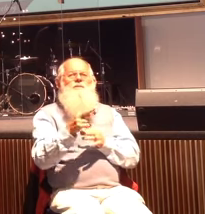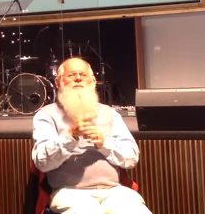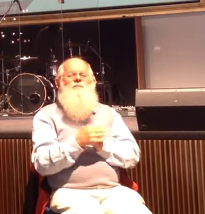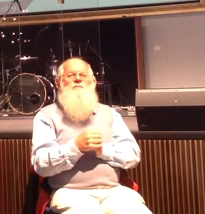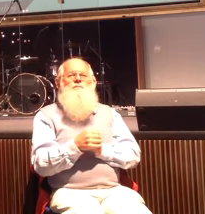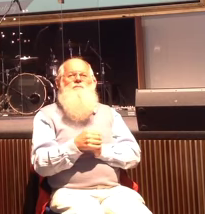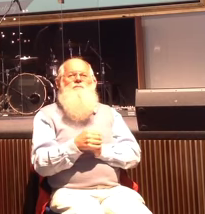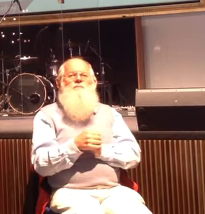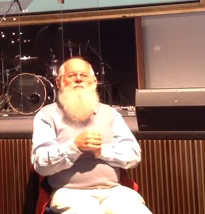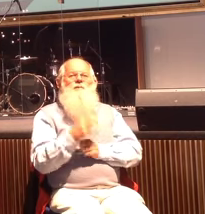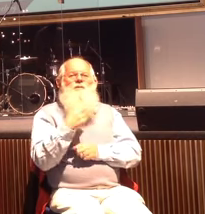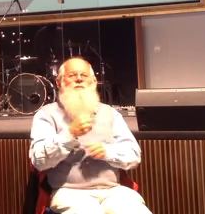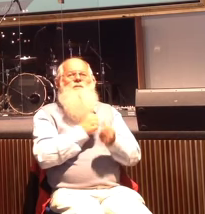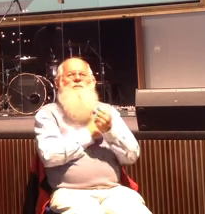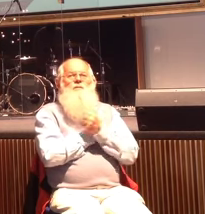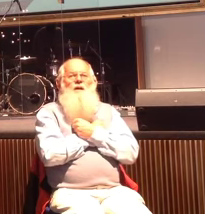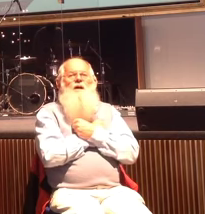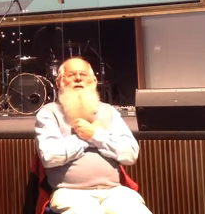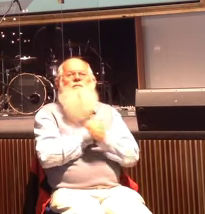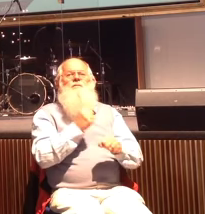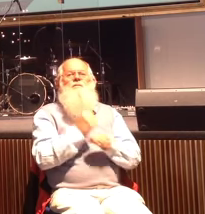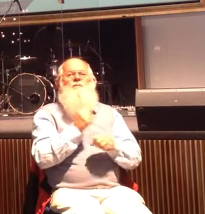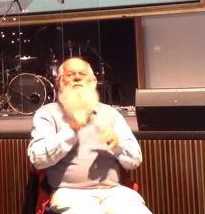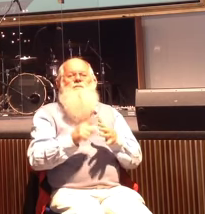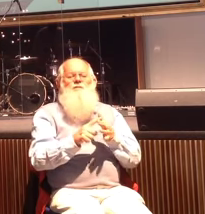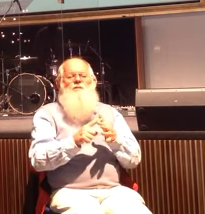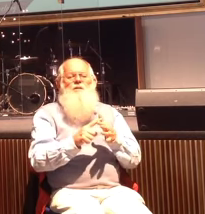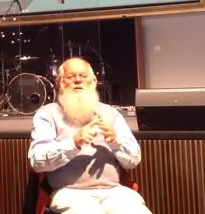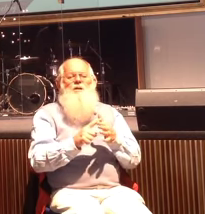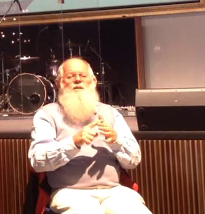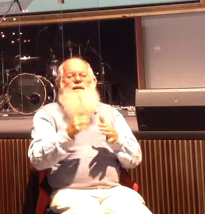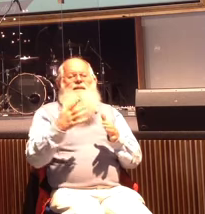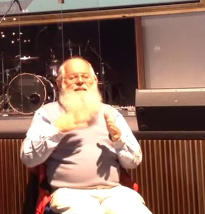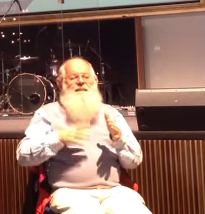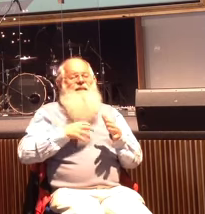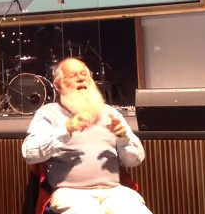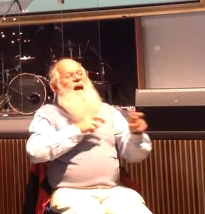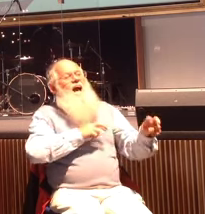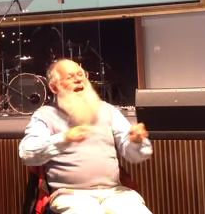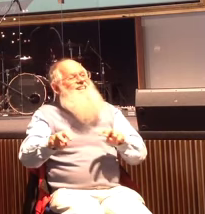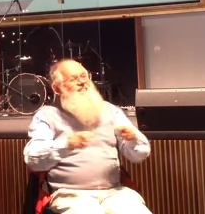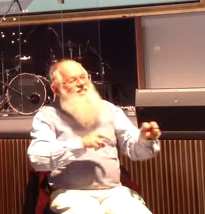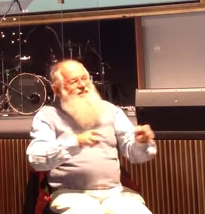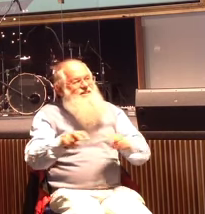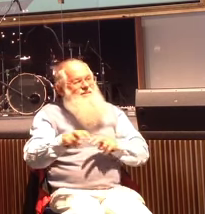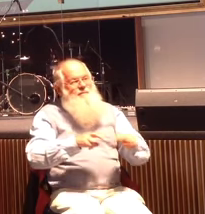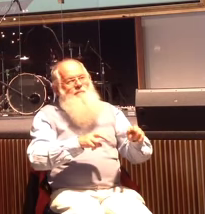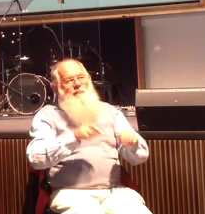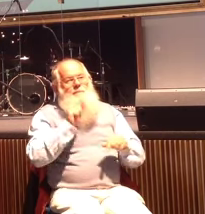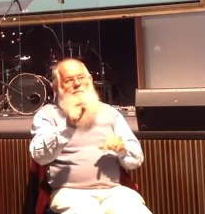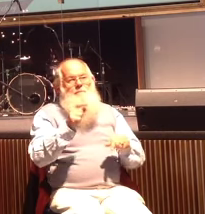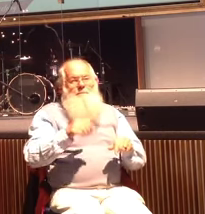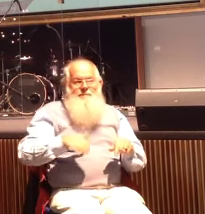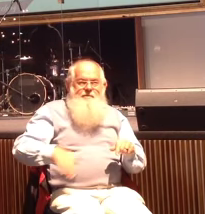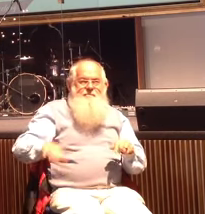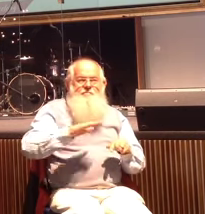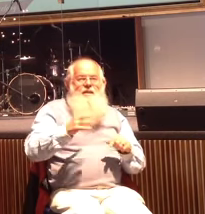to love Geelong takes action you all have a story of how God